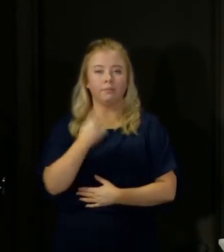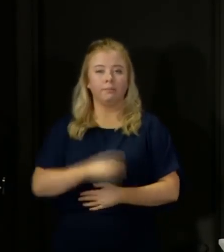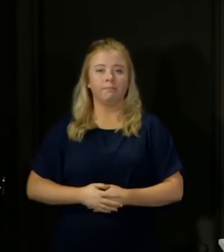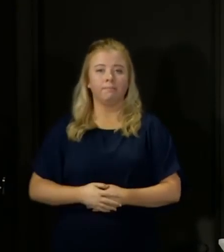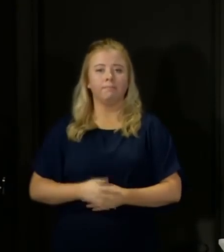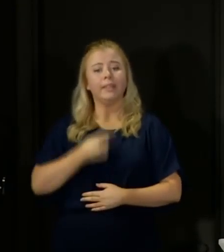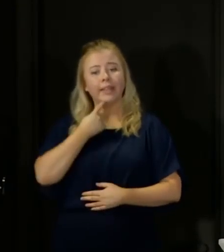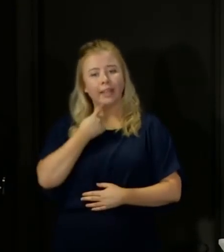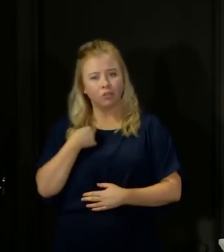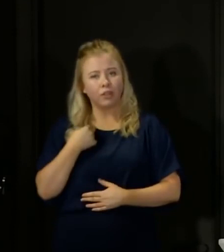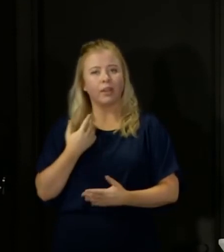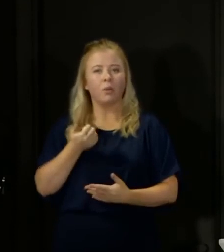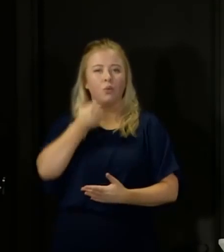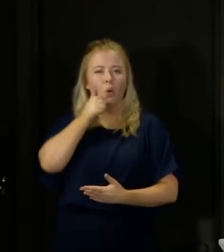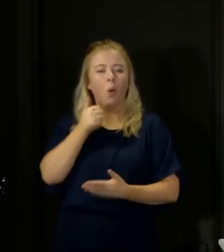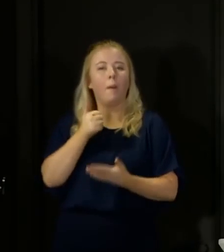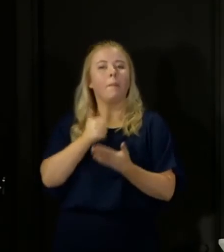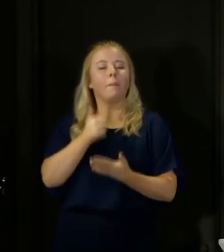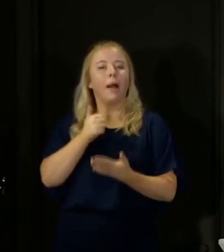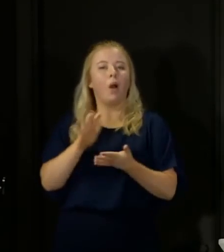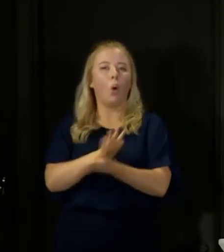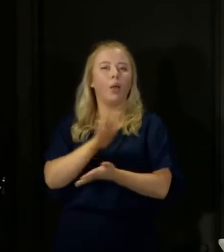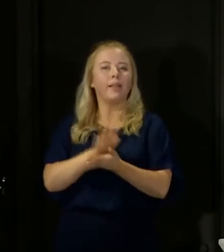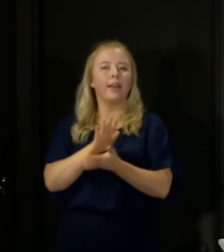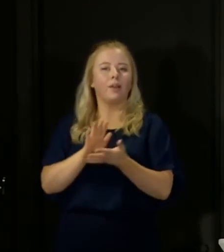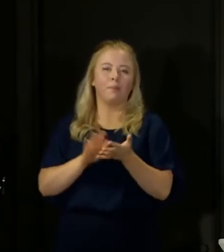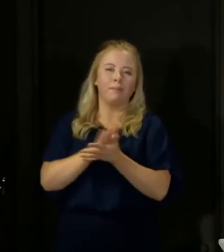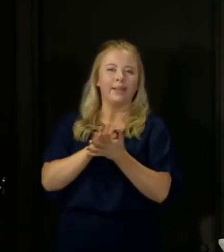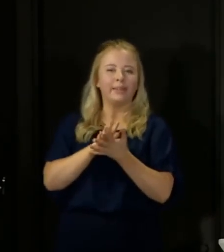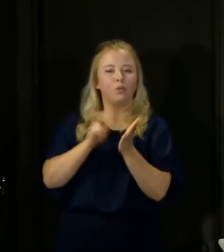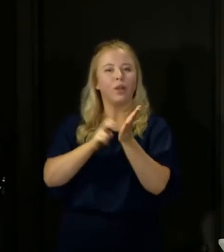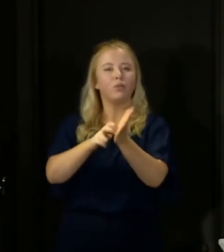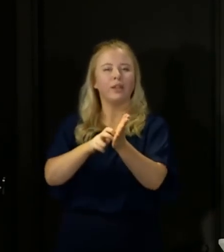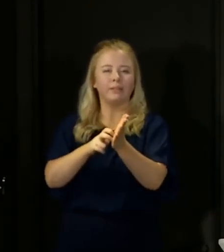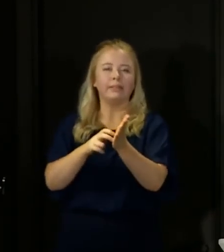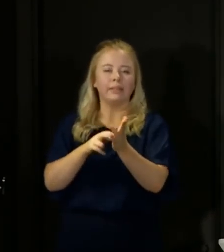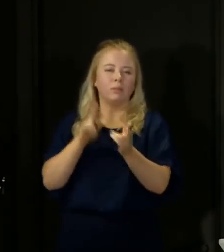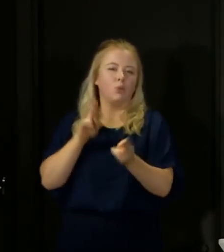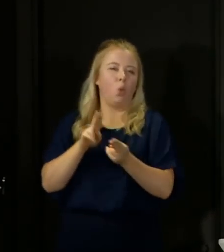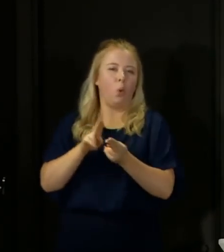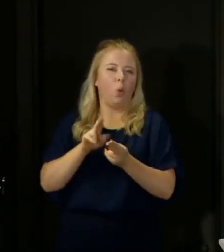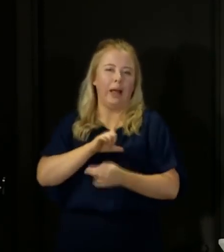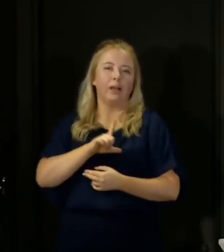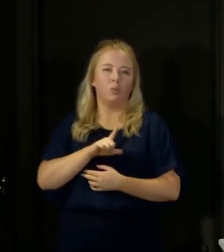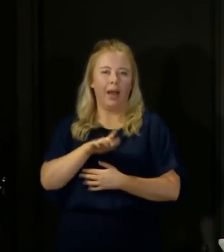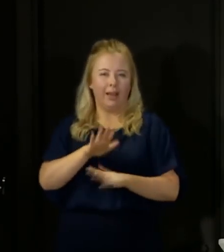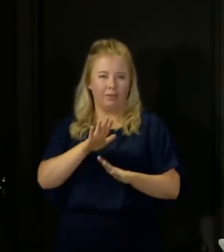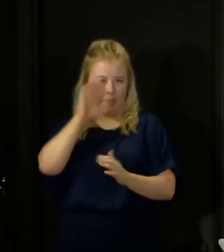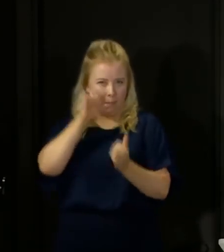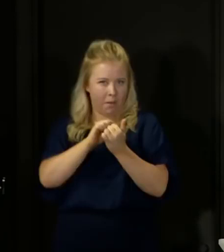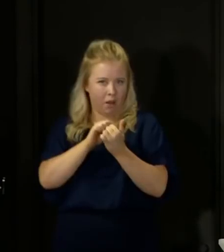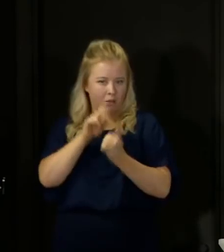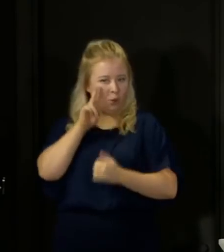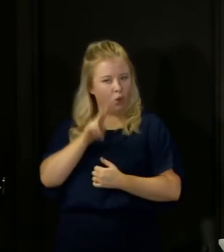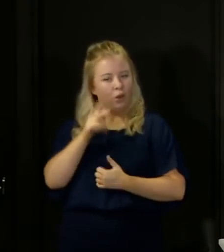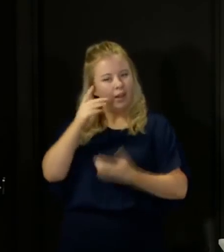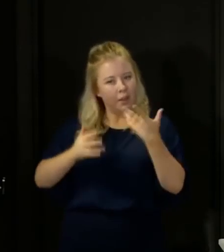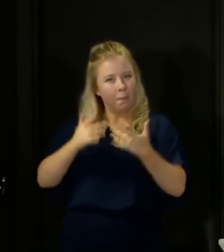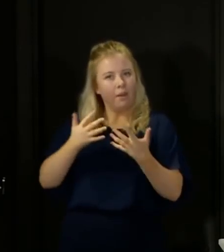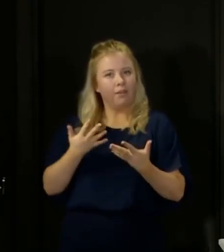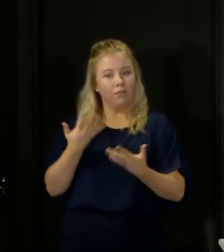Yesterday was, of course, a bank holiday and registration may have been lower. So that should be taken into account when considering